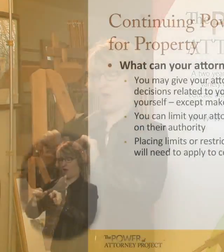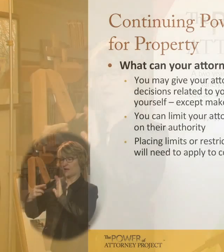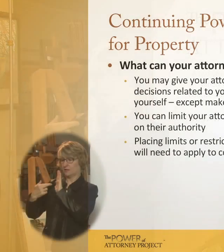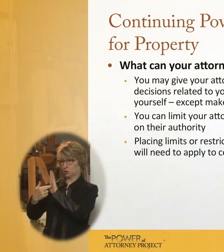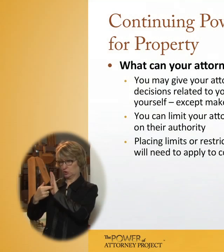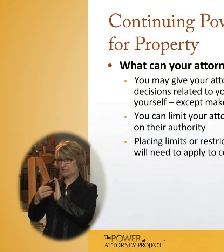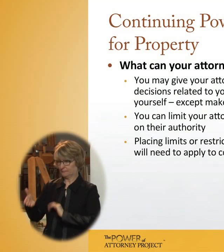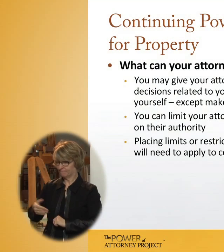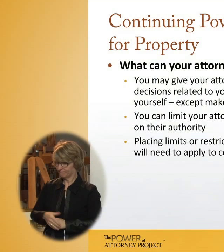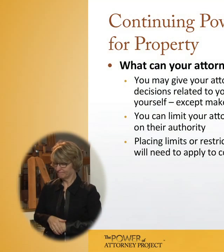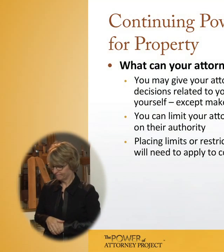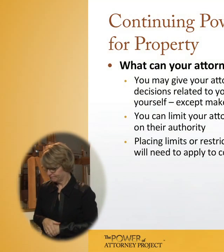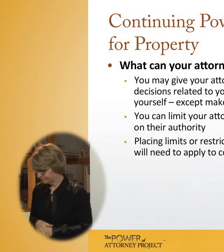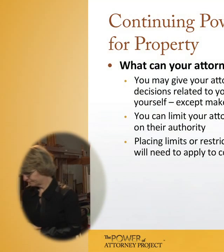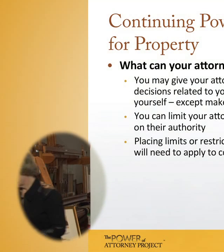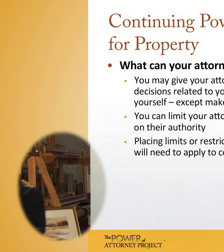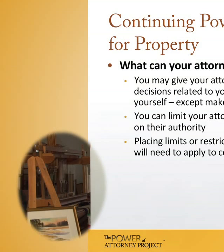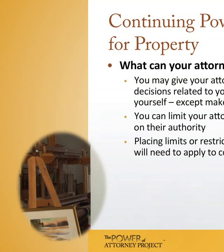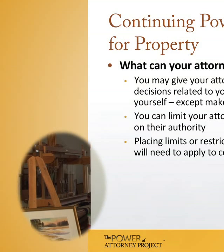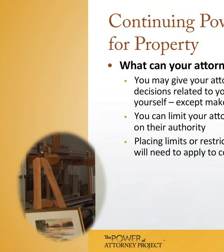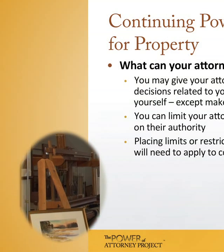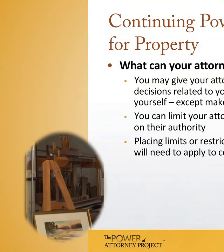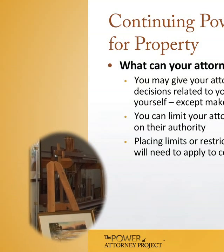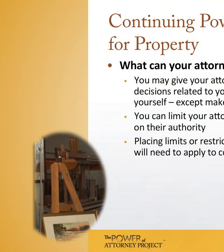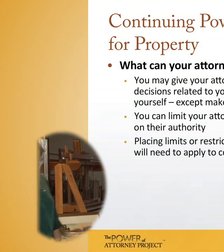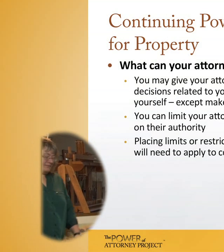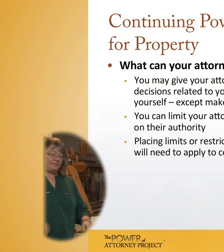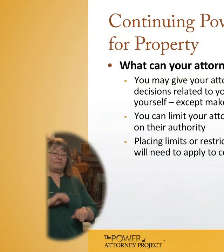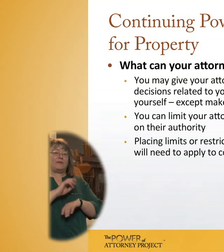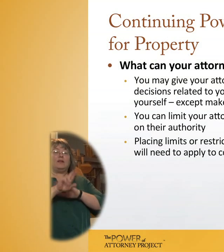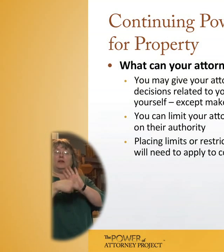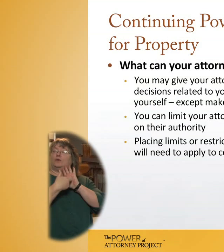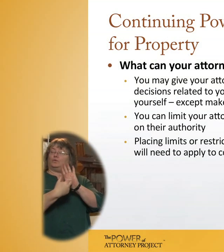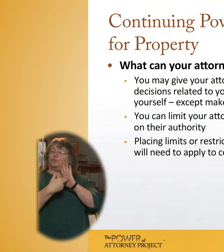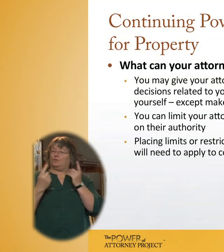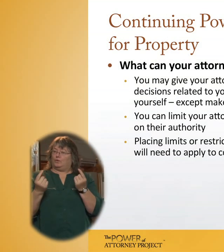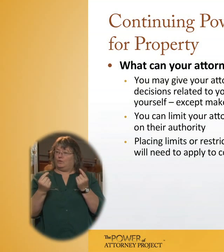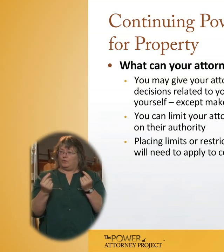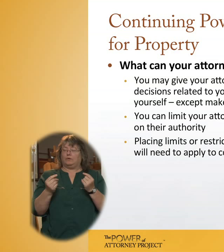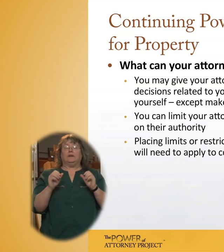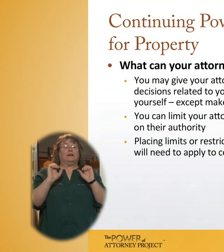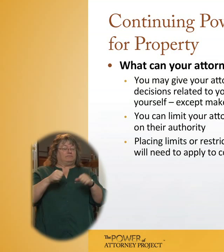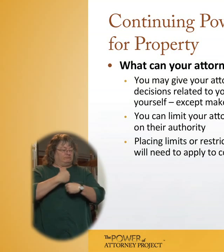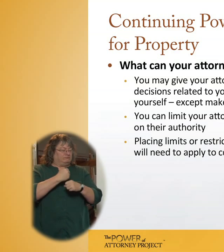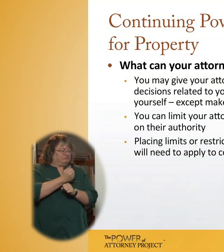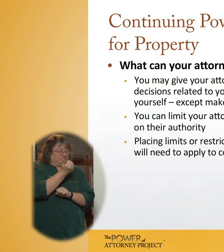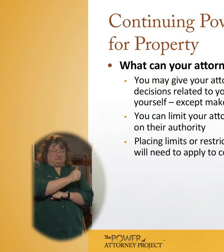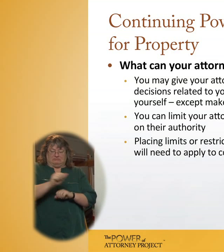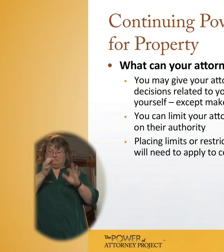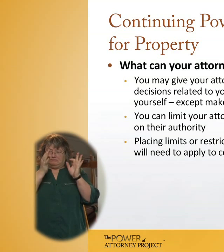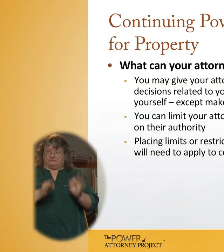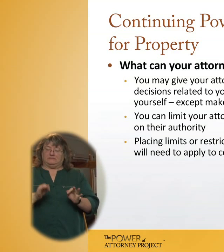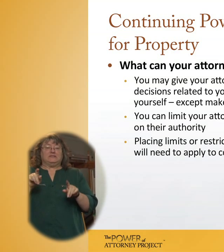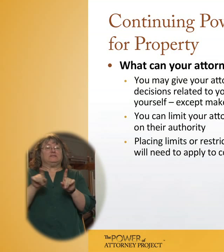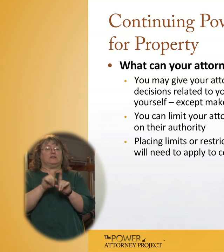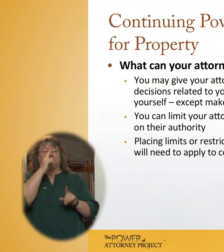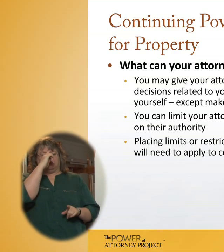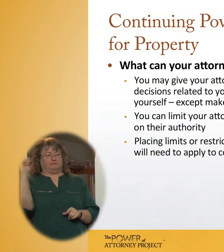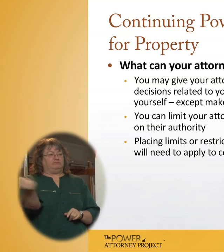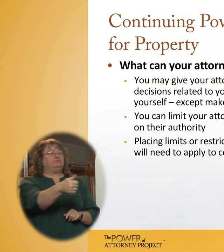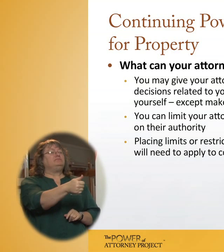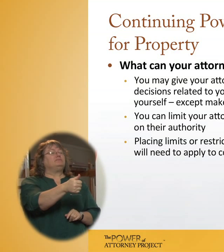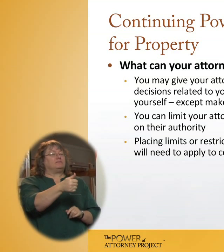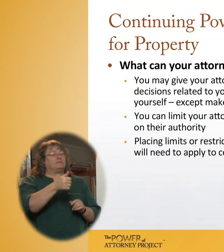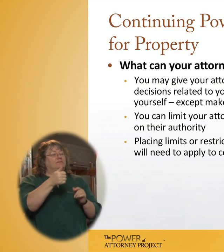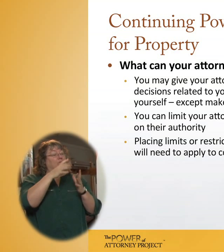So what can your attorney do? This is the authority you're granting. They can basically make any type of decision that you could with